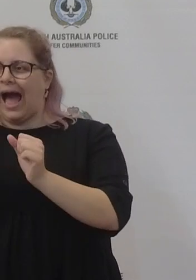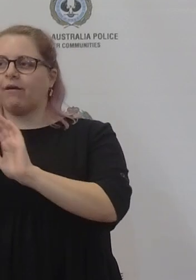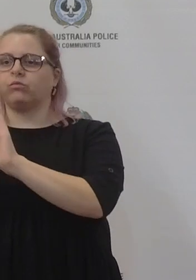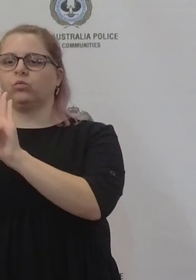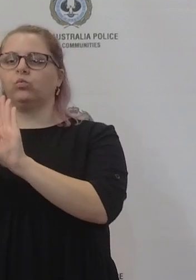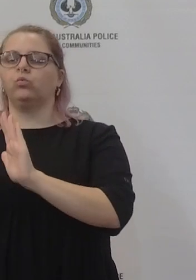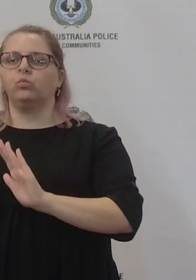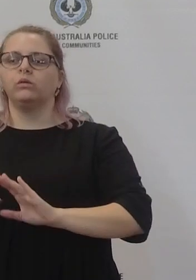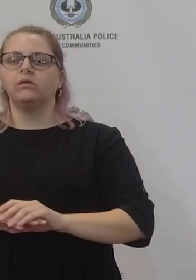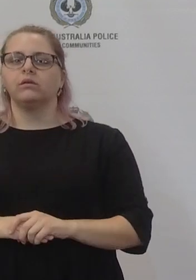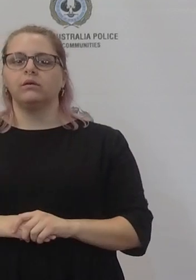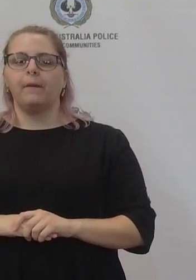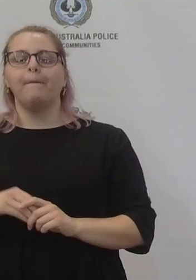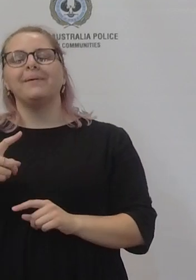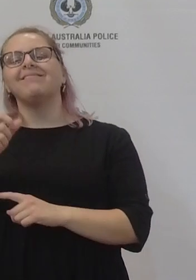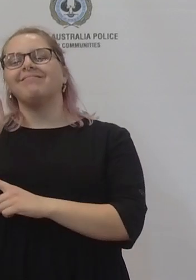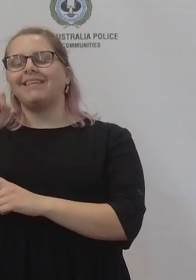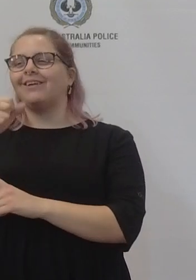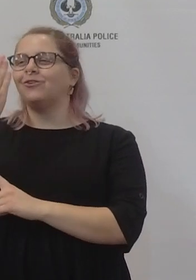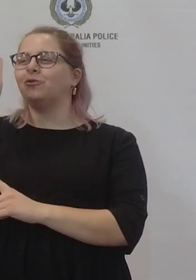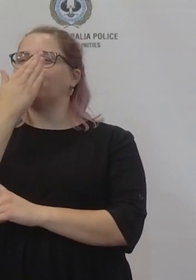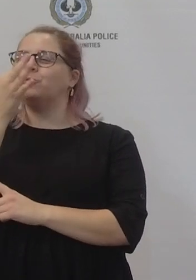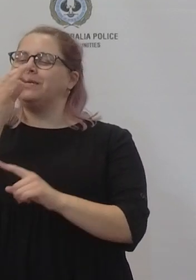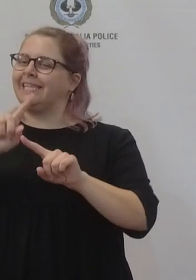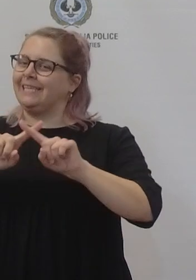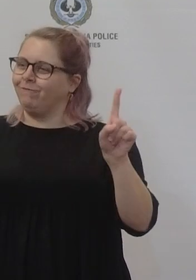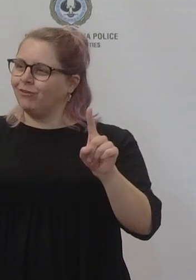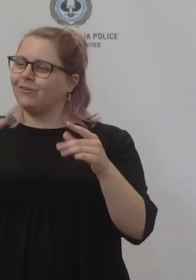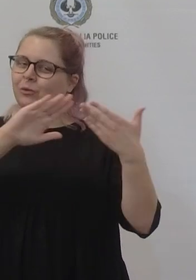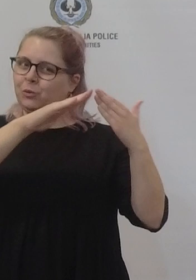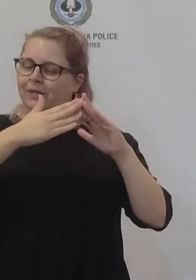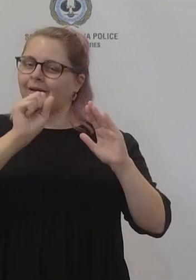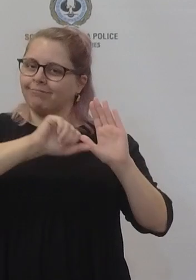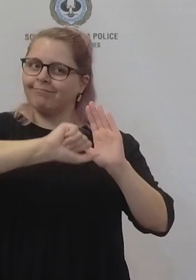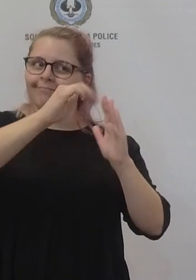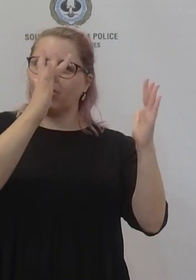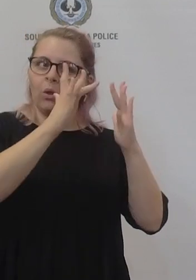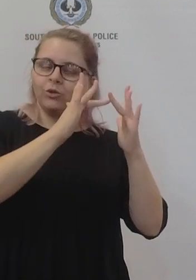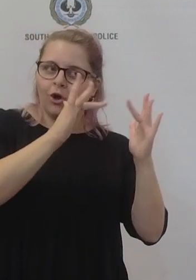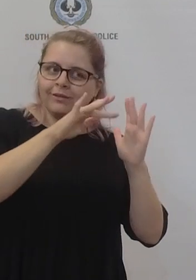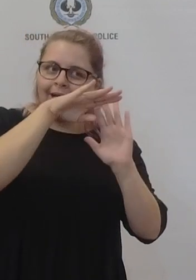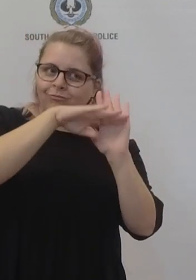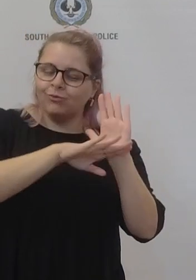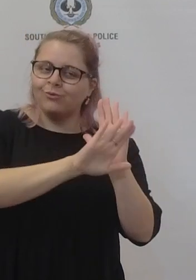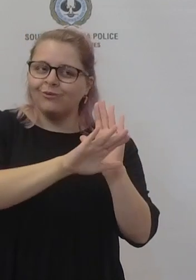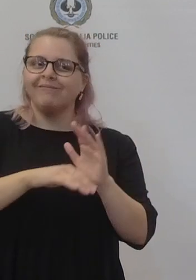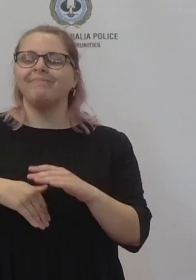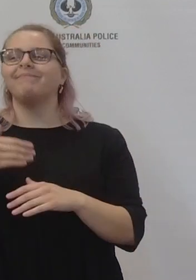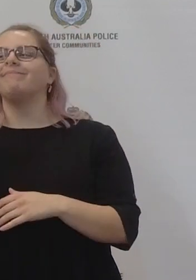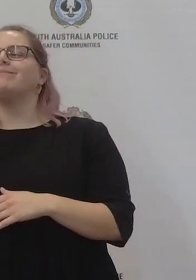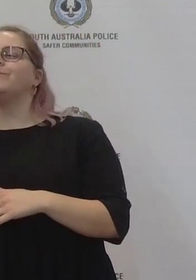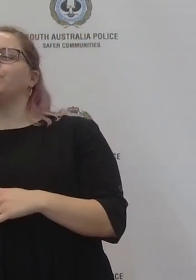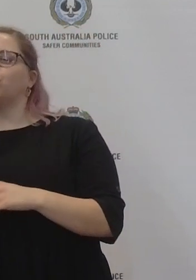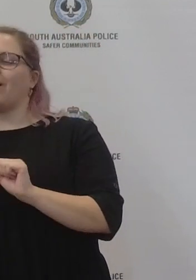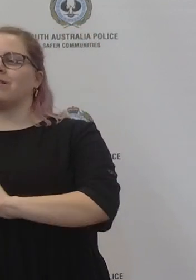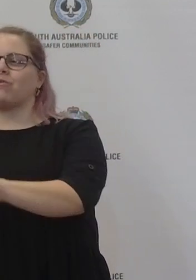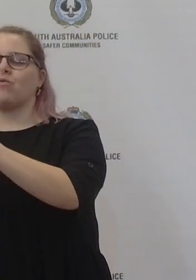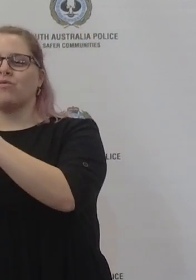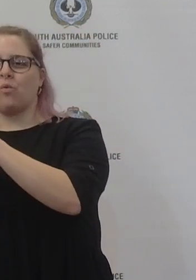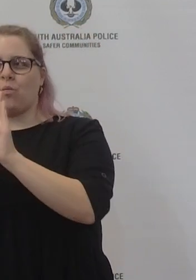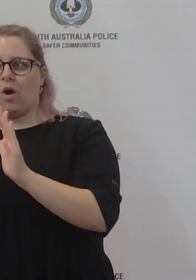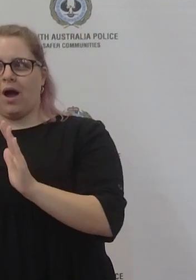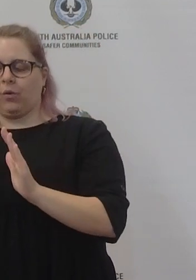those rules in schools and the reason was was we knew that if we did we'd have to shut down schools and classrooms a lot so we've been